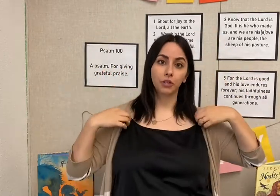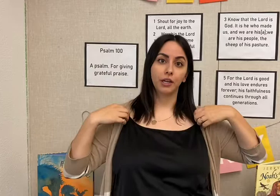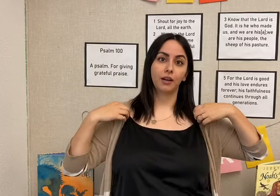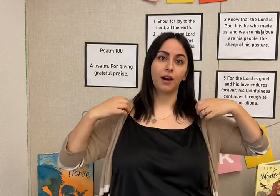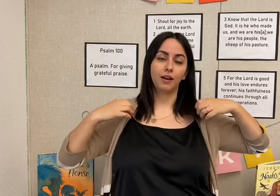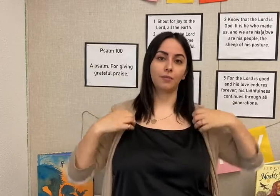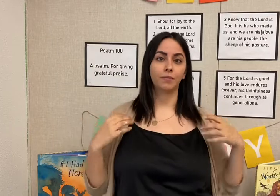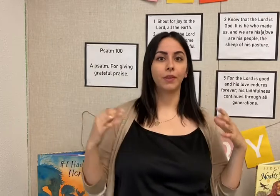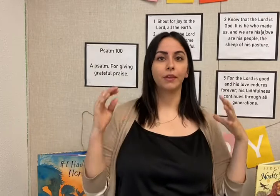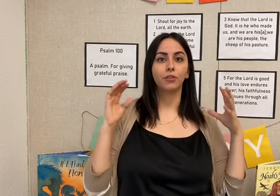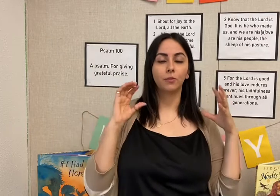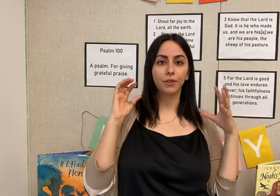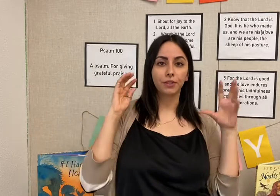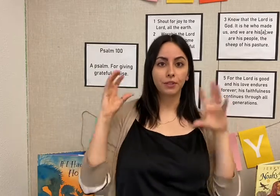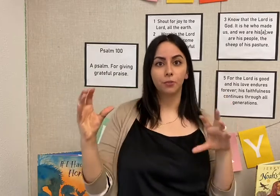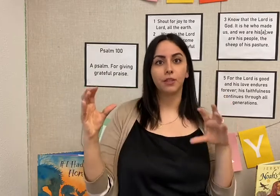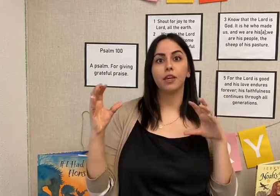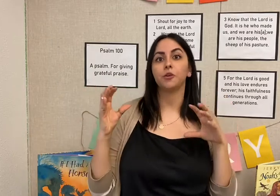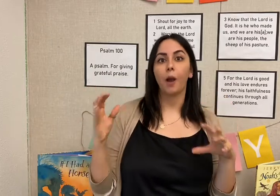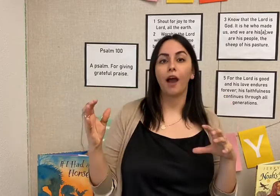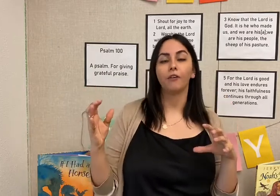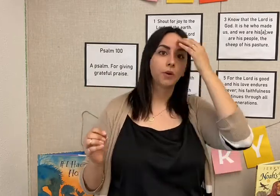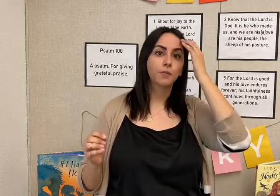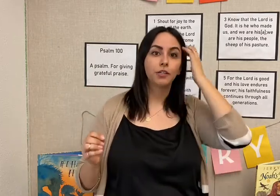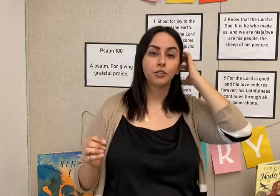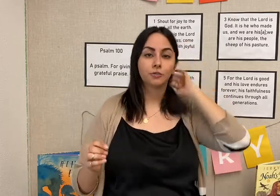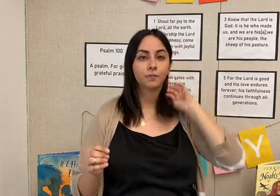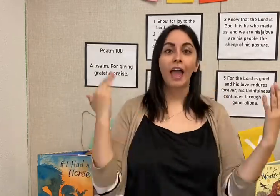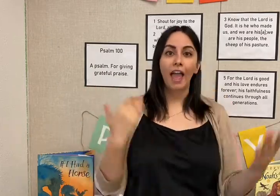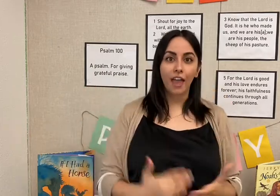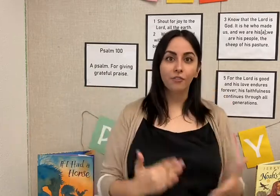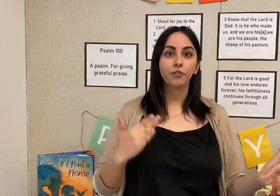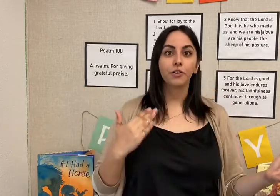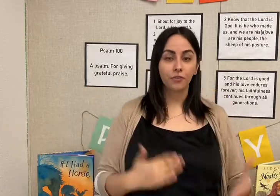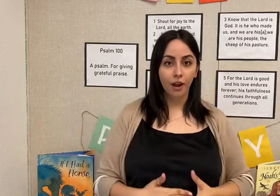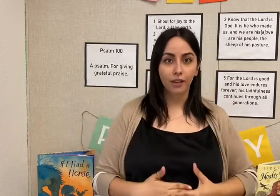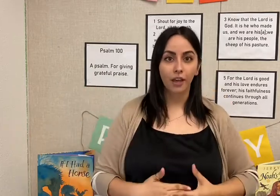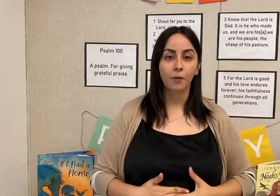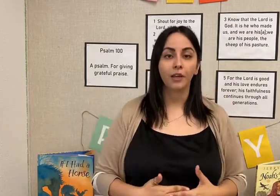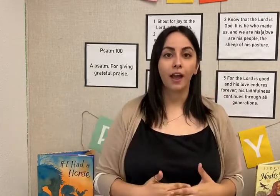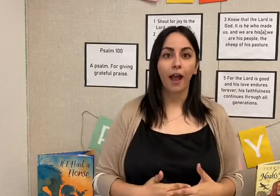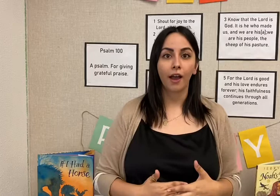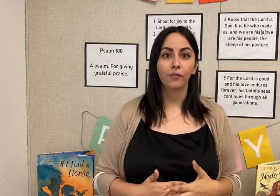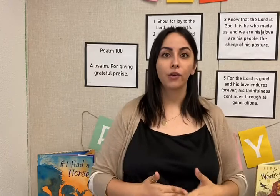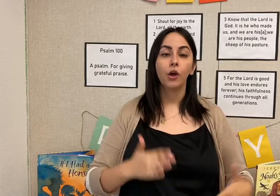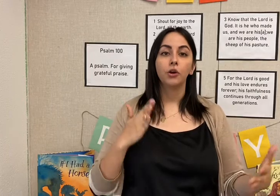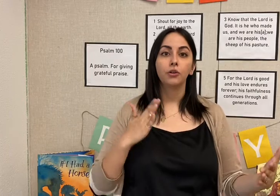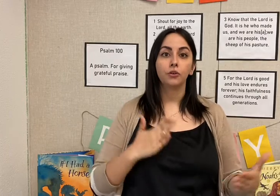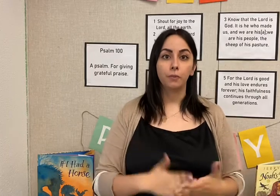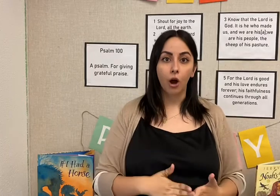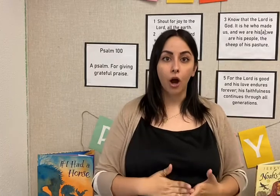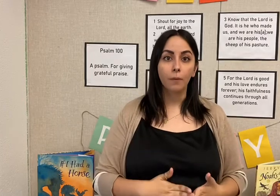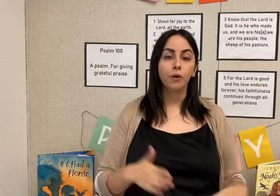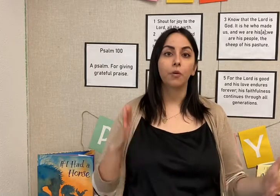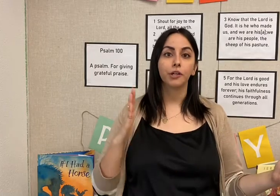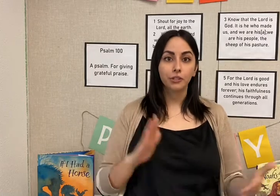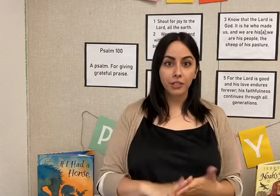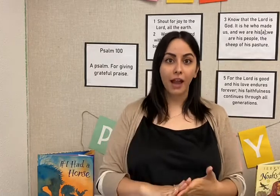with the little bit that you have. What I'm going to do, every Friday I'm going to have your mom or your dad